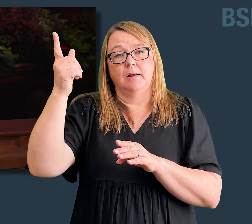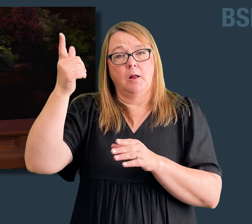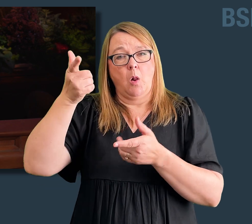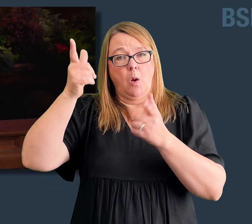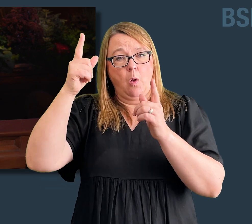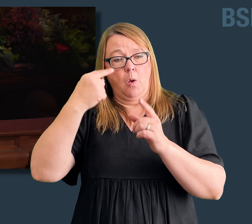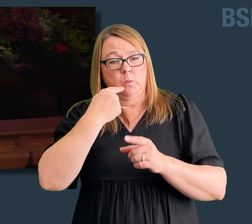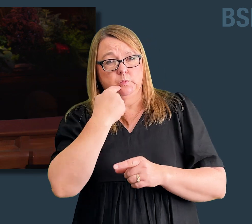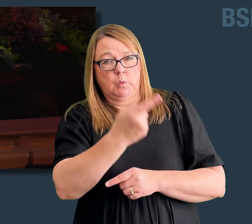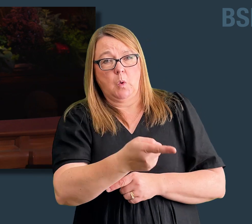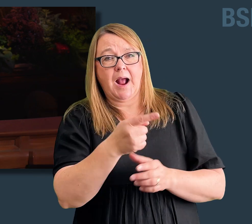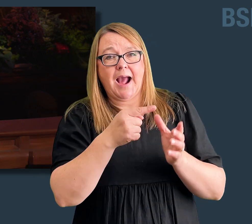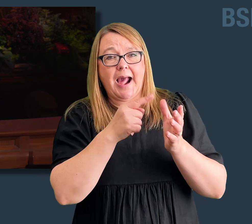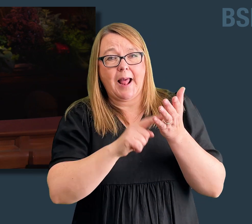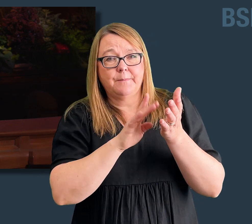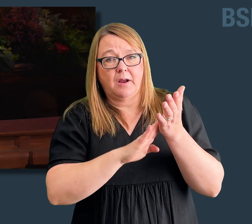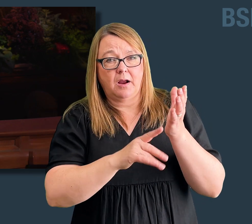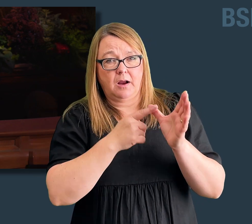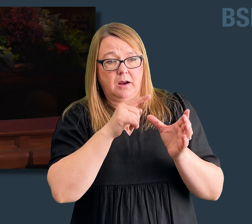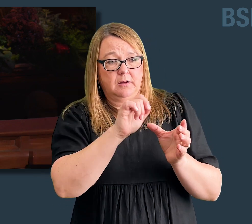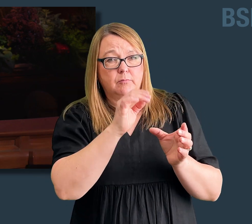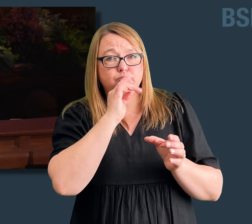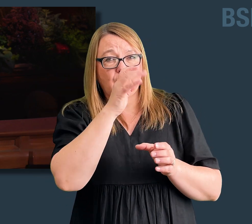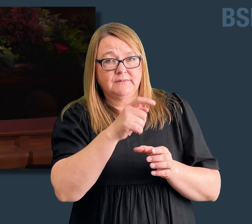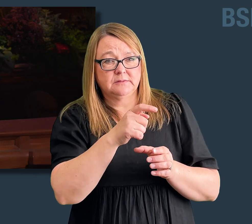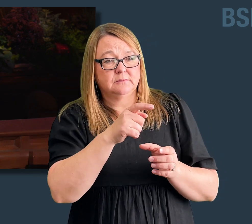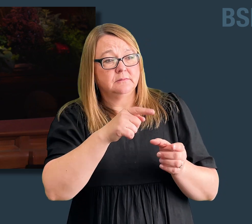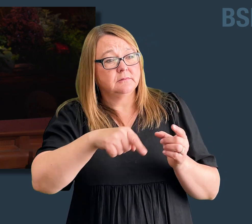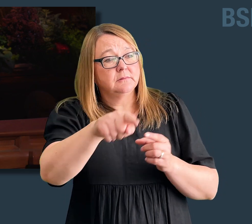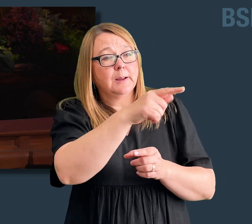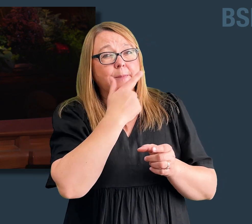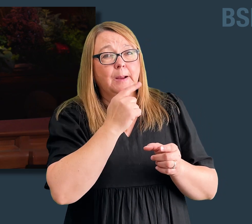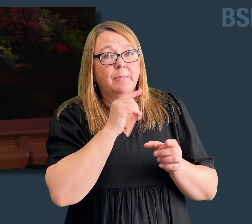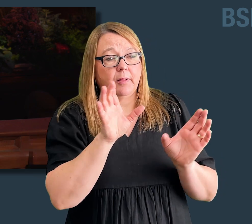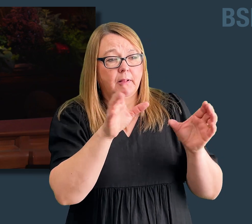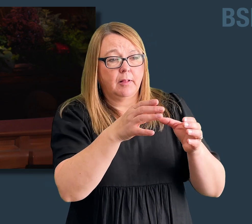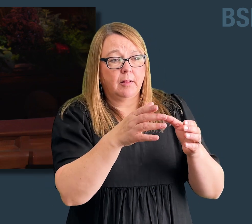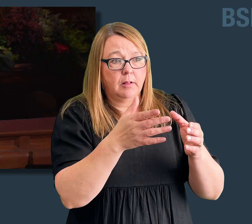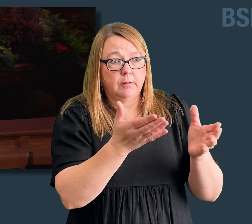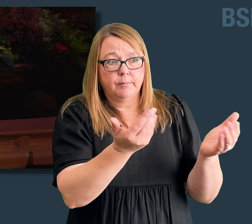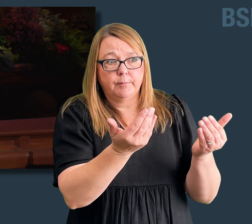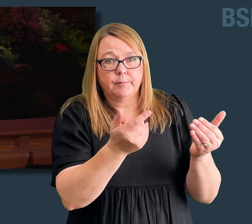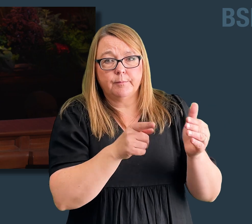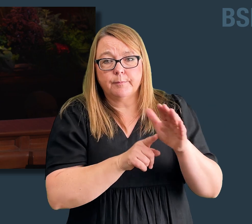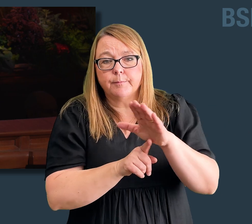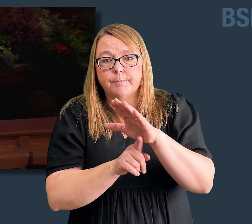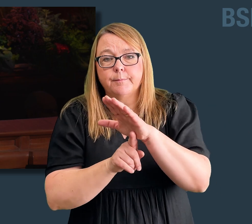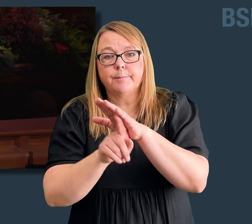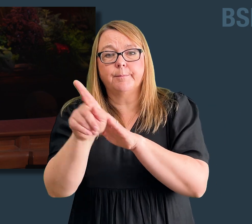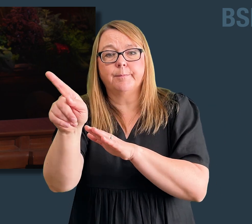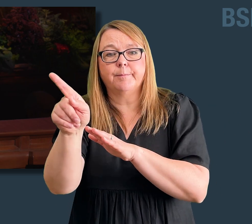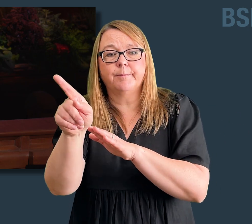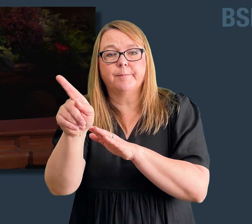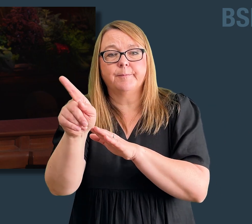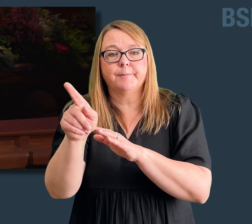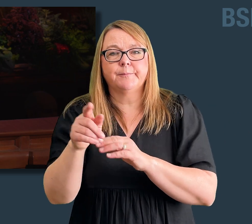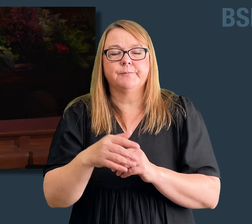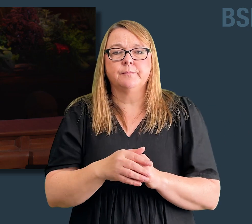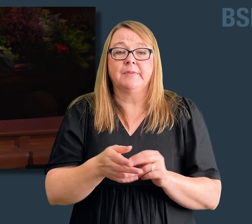Alma the way for their escape, and Alma, a prophet of God, led them. As we focus on Christ and